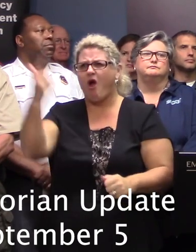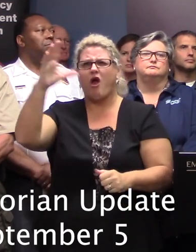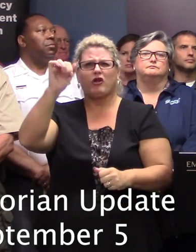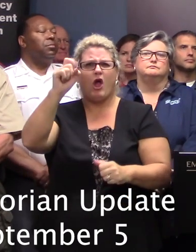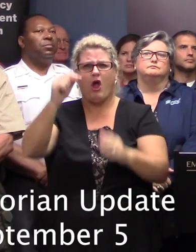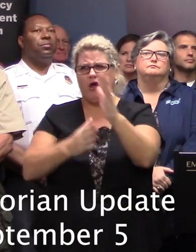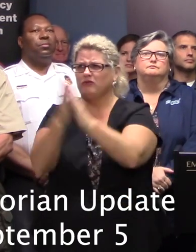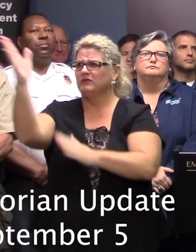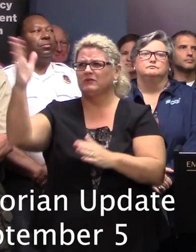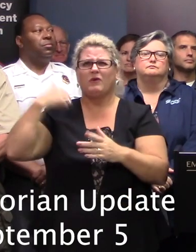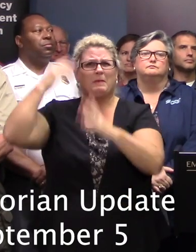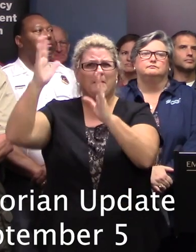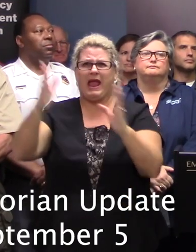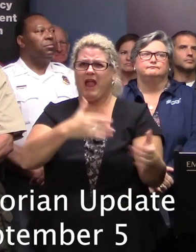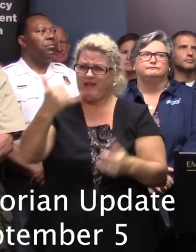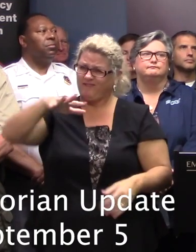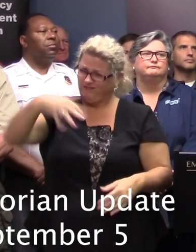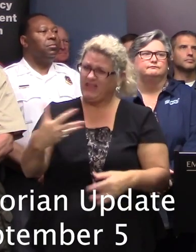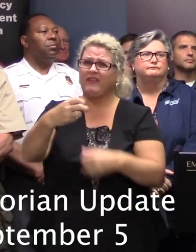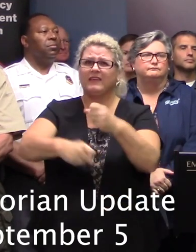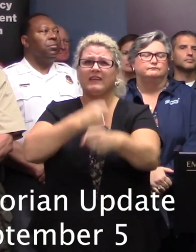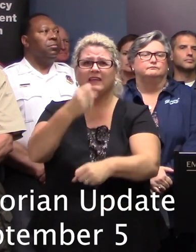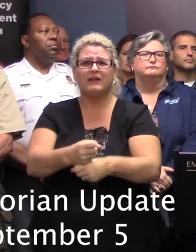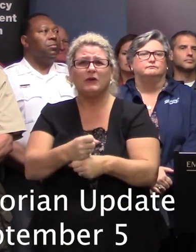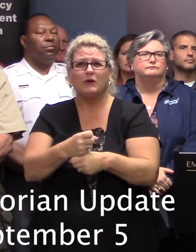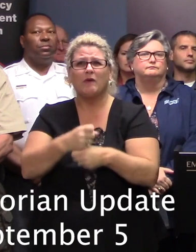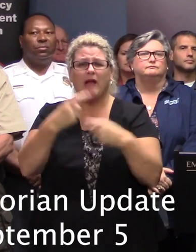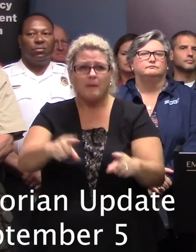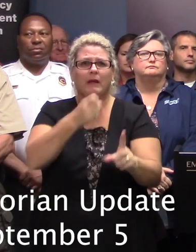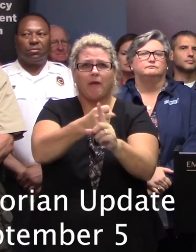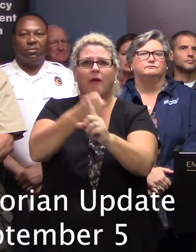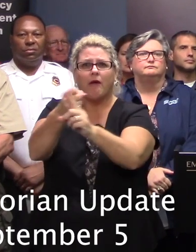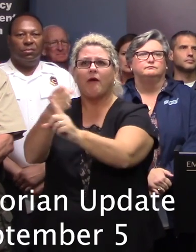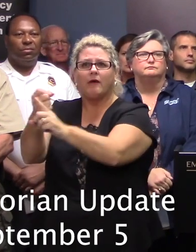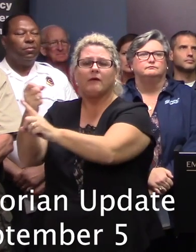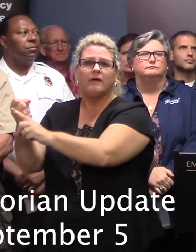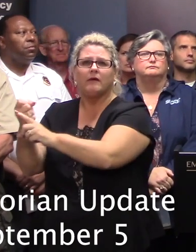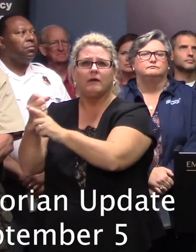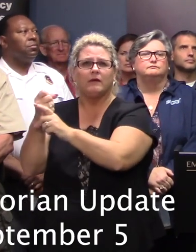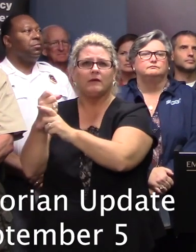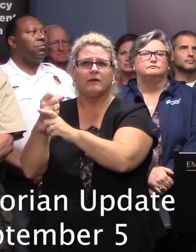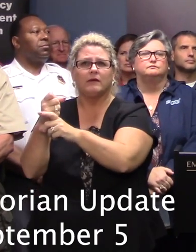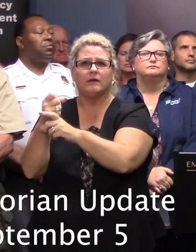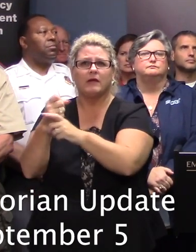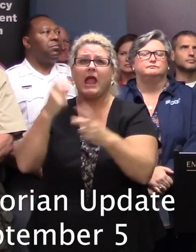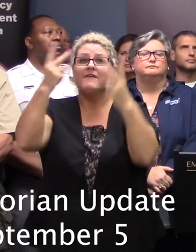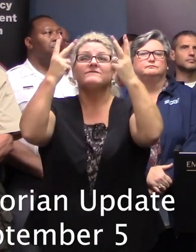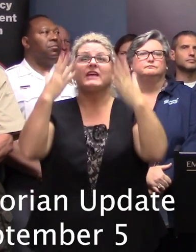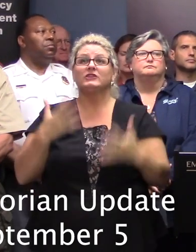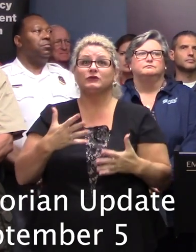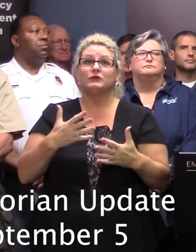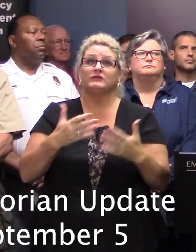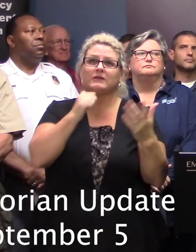is the fifth year in a row we've had something happen so we people except the visitors here